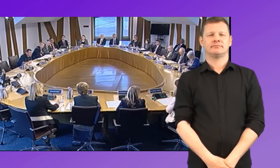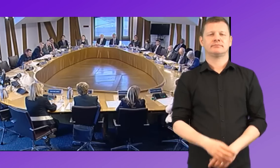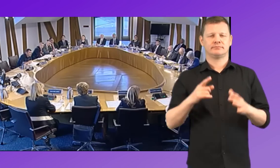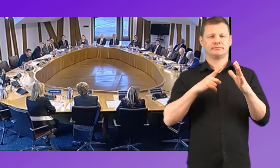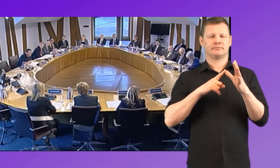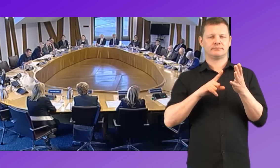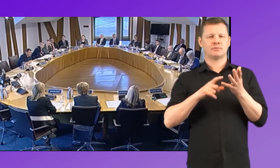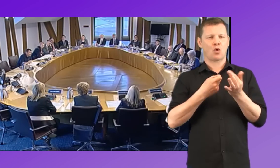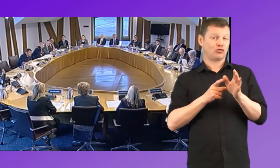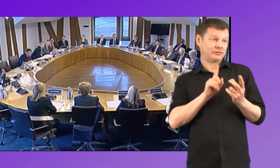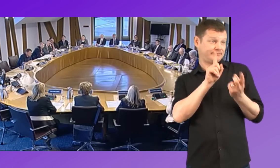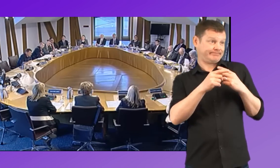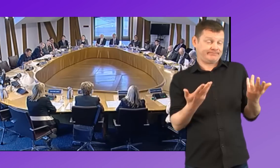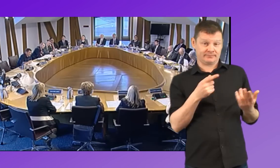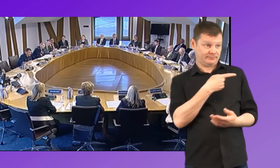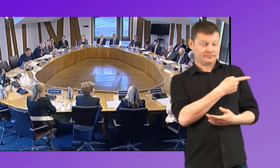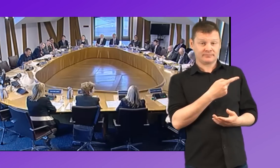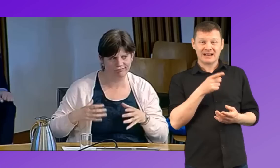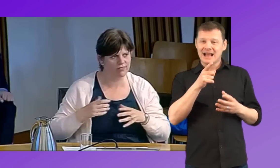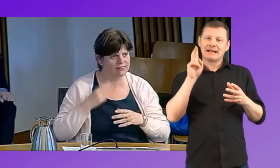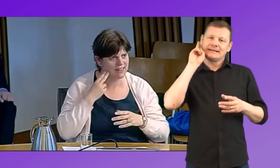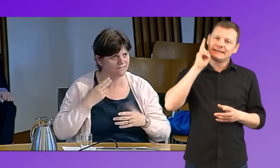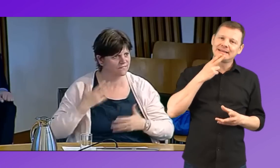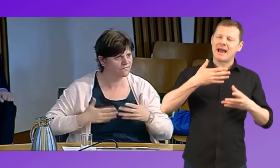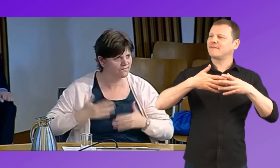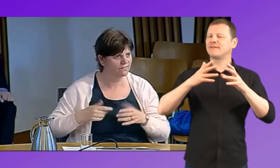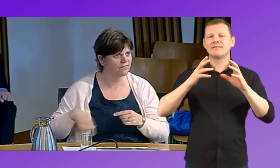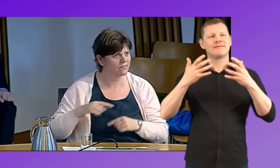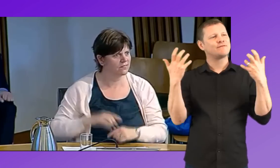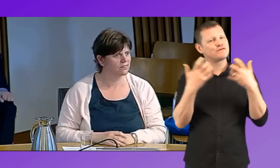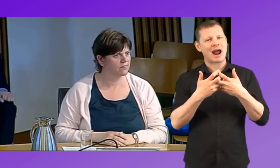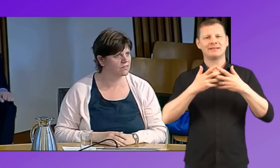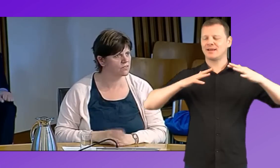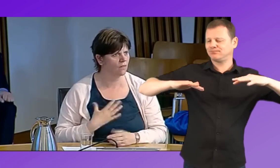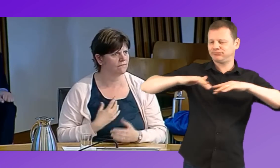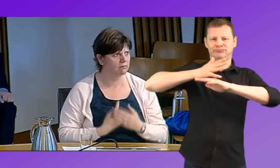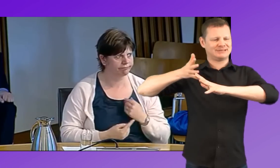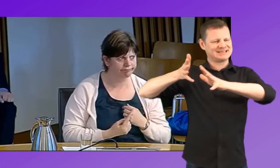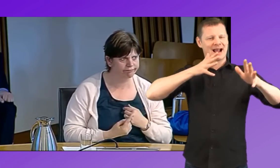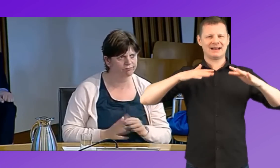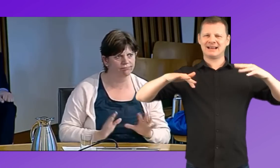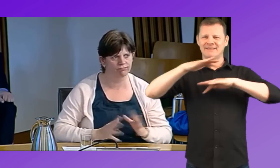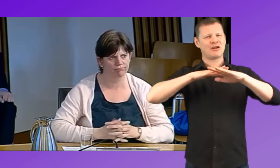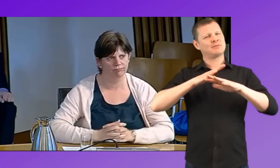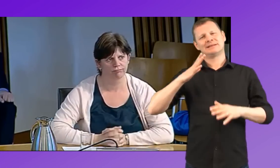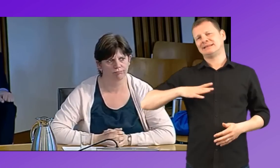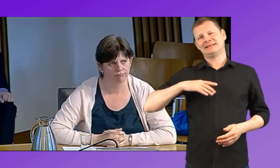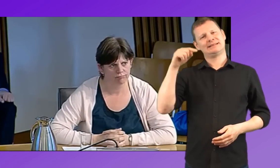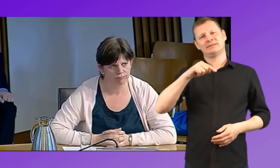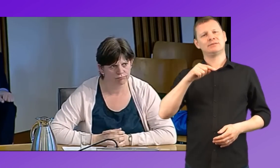So, mean, what we're seeing here is a clear need for an environment where, you know, a deaf friendly environment, a signing environment, not an environment that isolates the